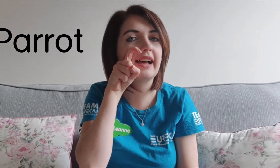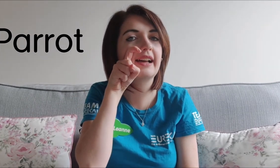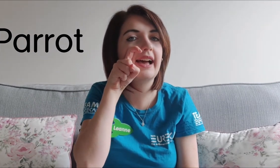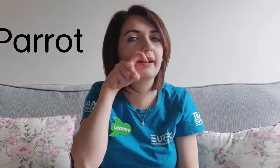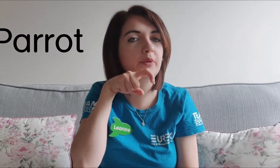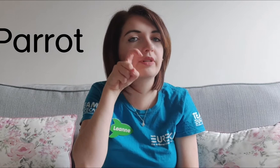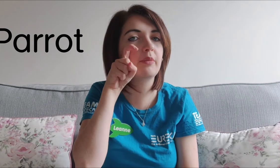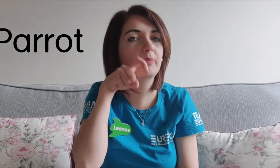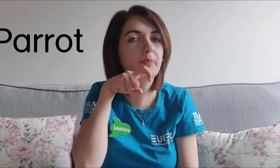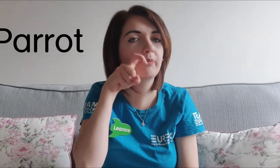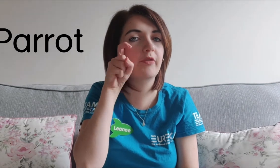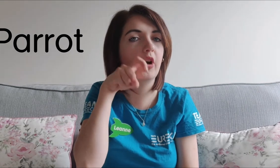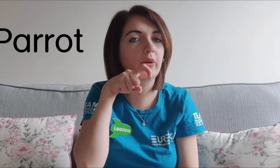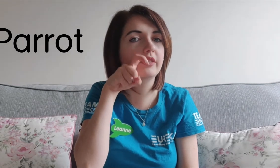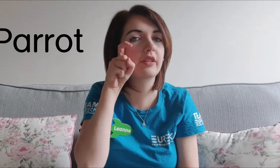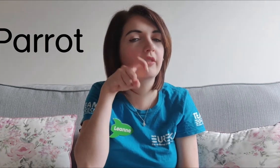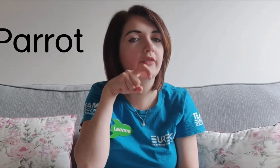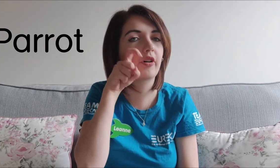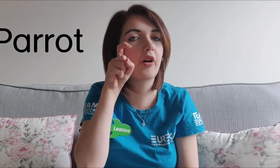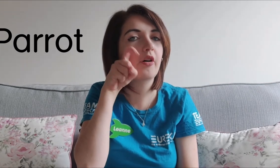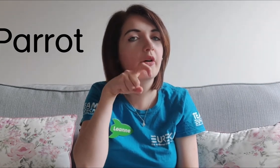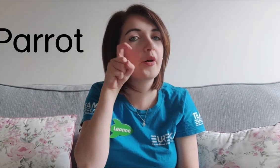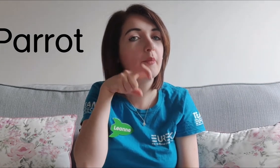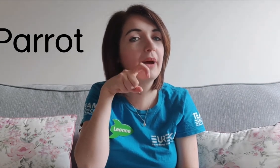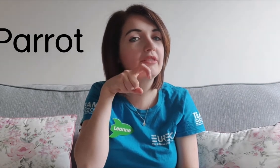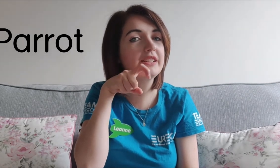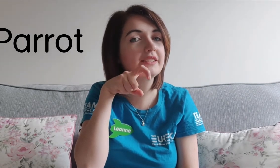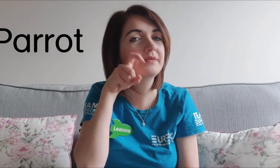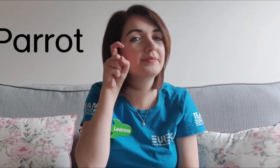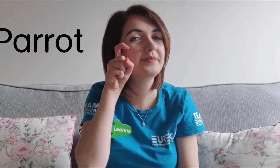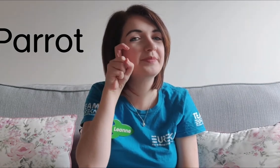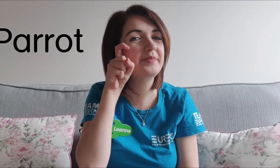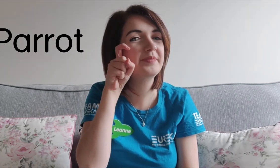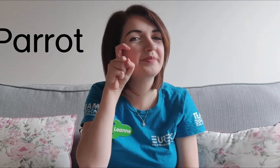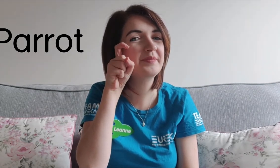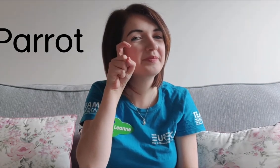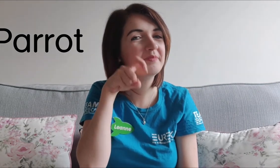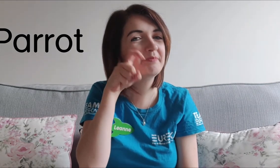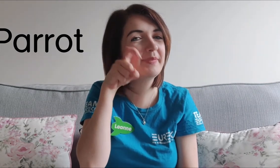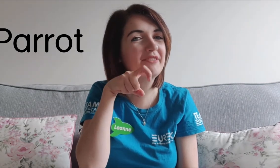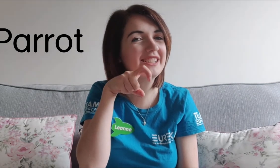that and move it forwards for parrot parrot.